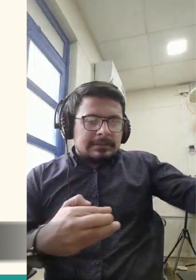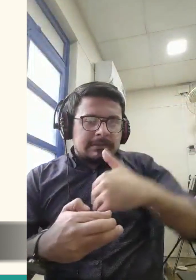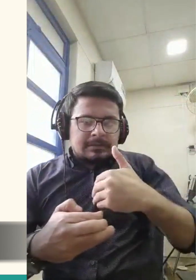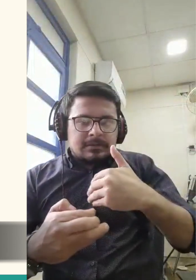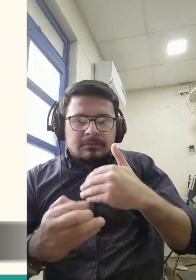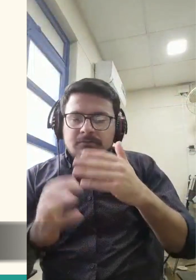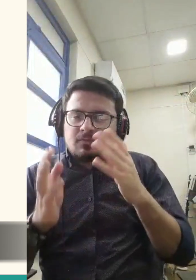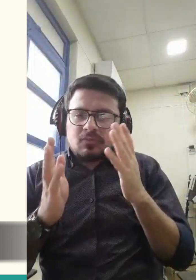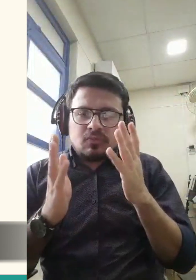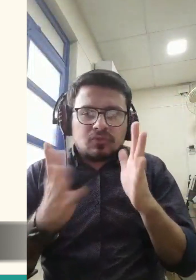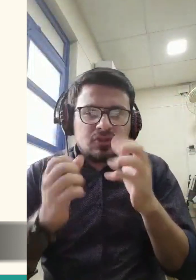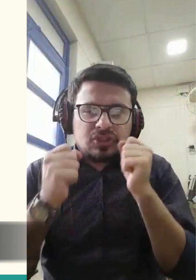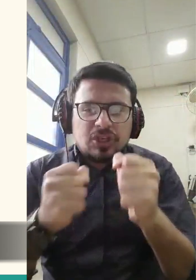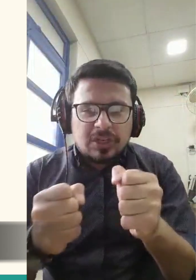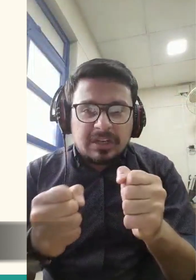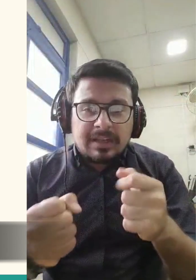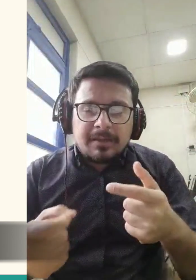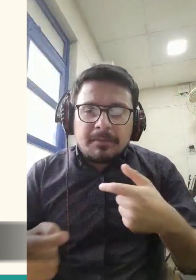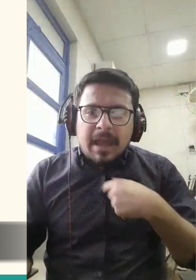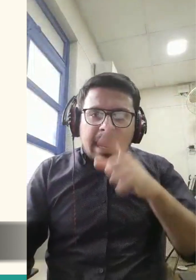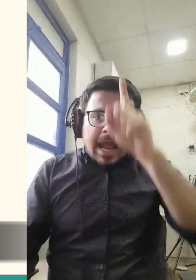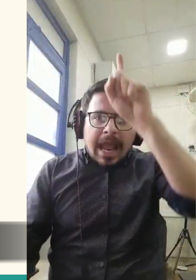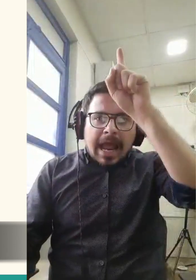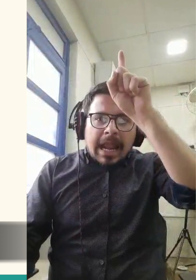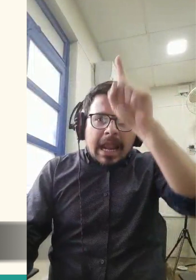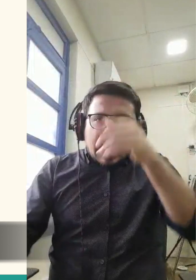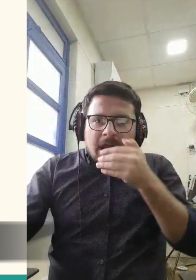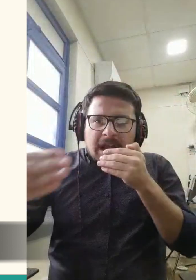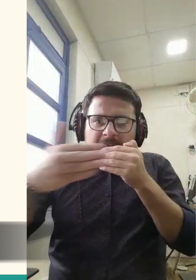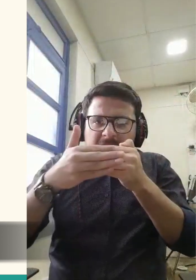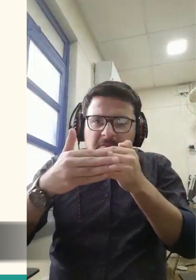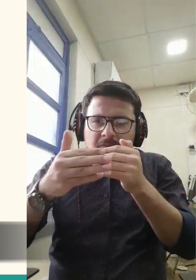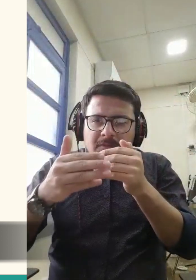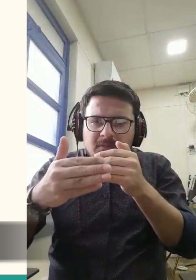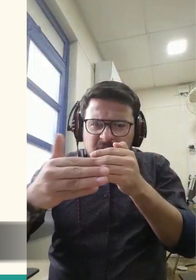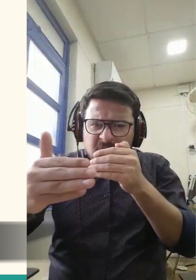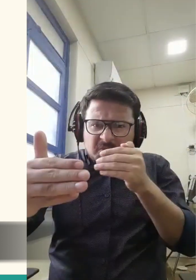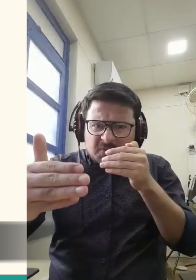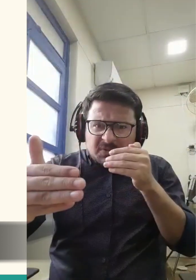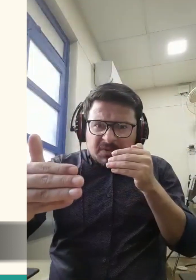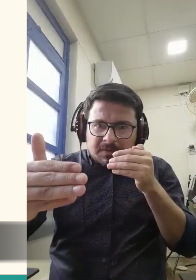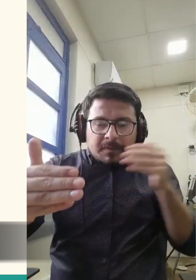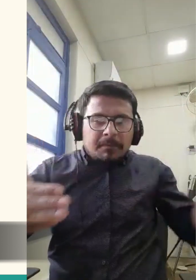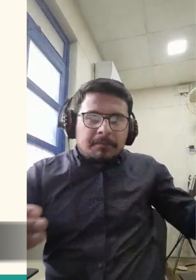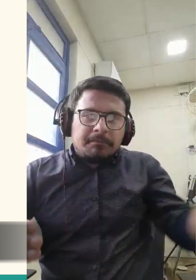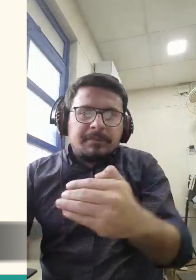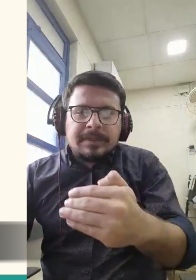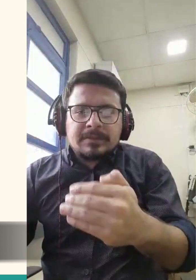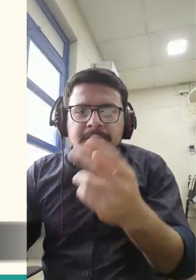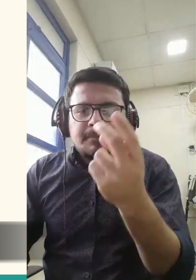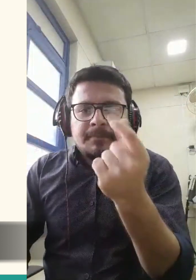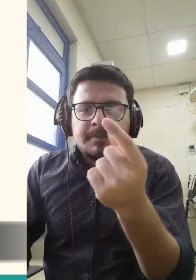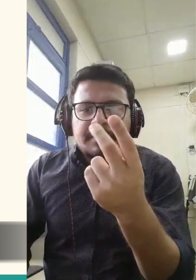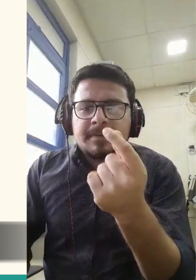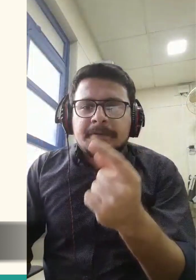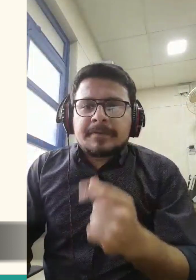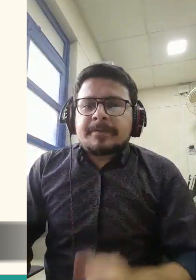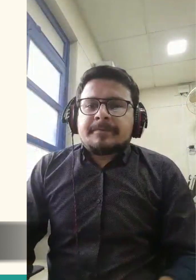But on the condition that he leaves whoever worships Allah in true faith